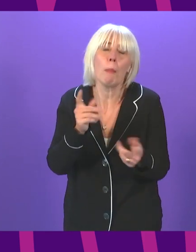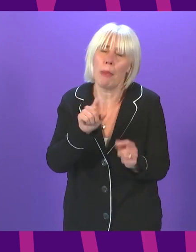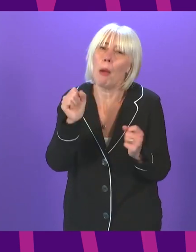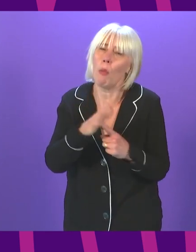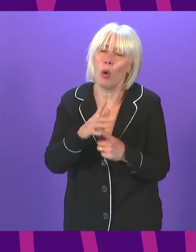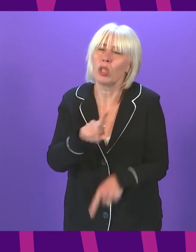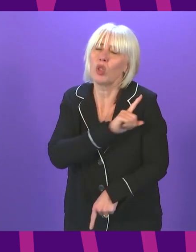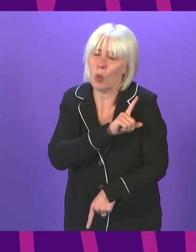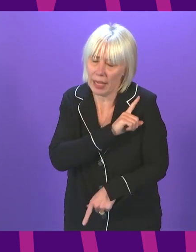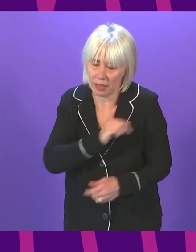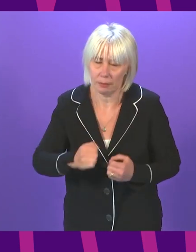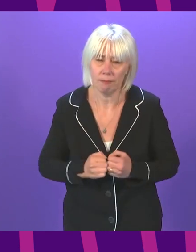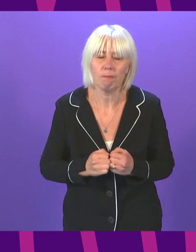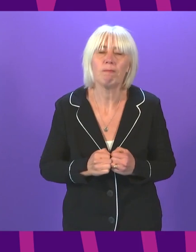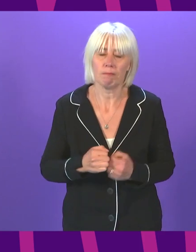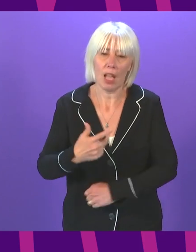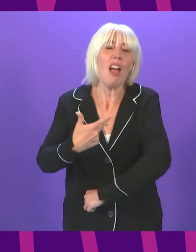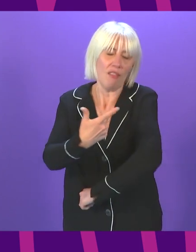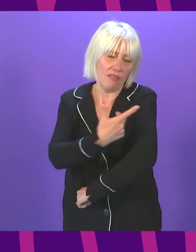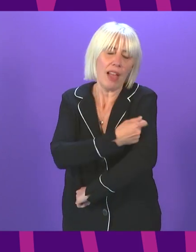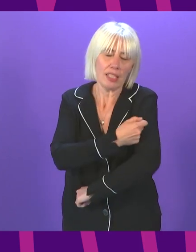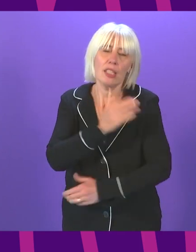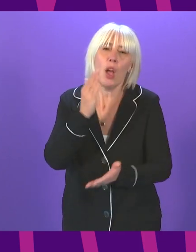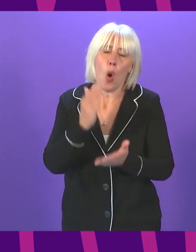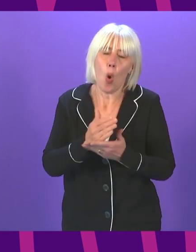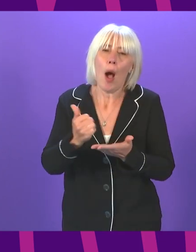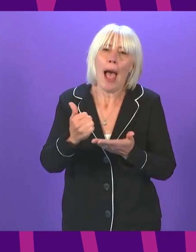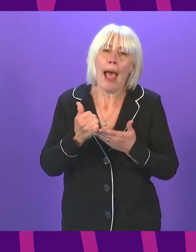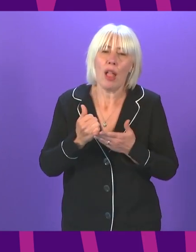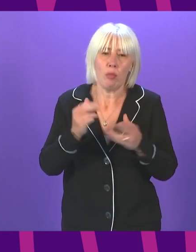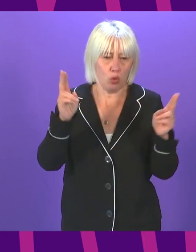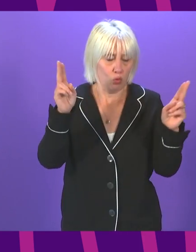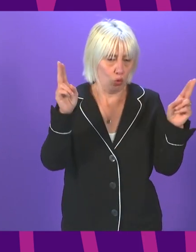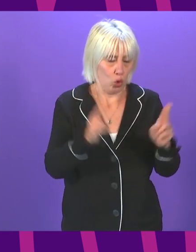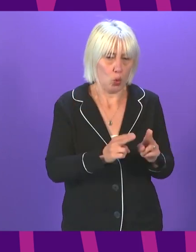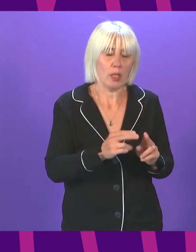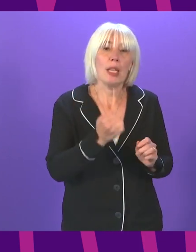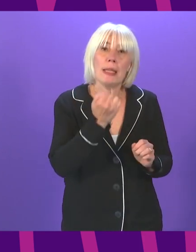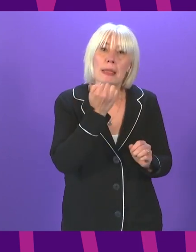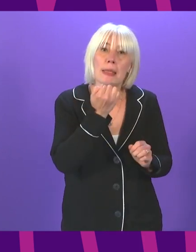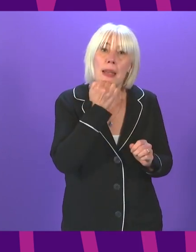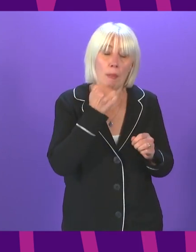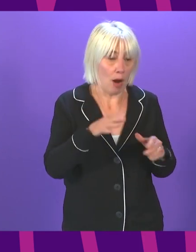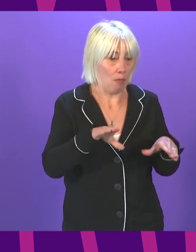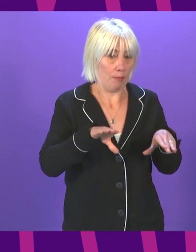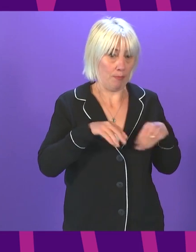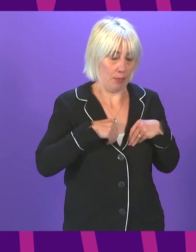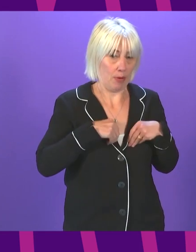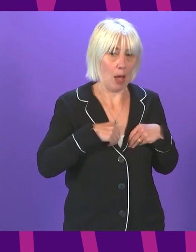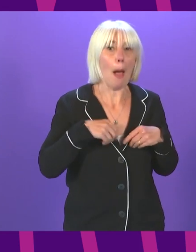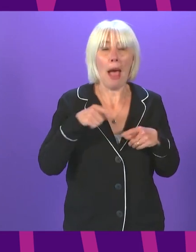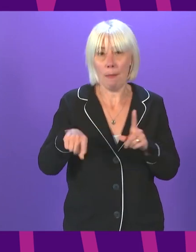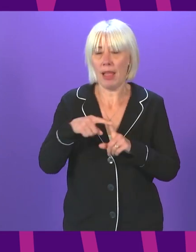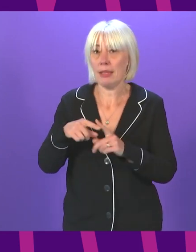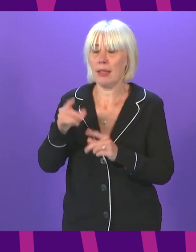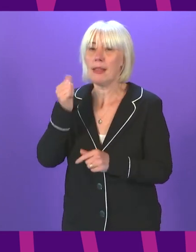It absolutely remains the case that vaccination has significantly reduced the link between cases of Covid and serious health harms from